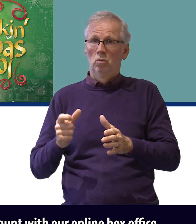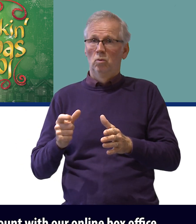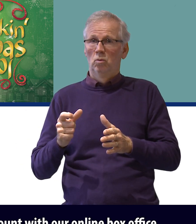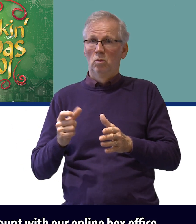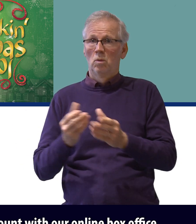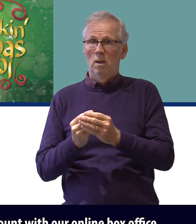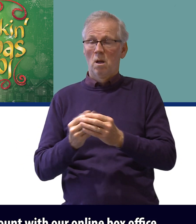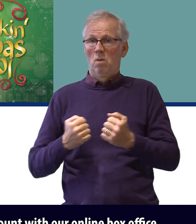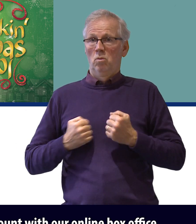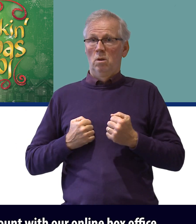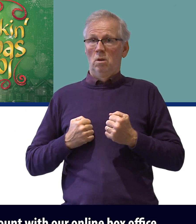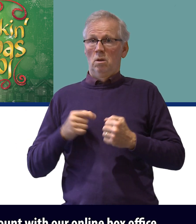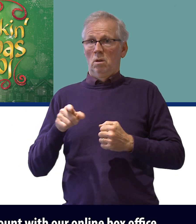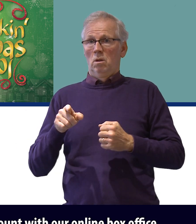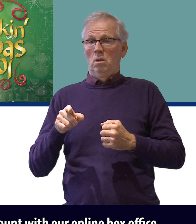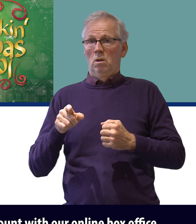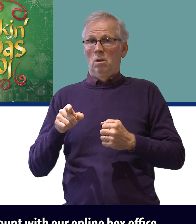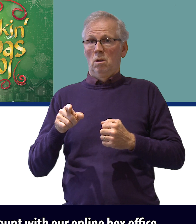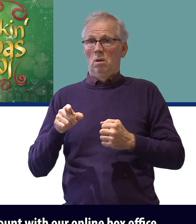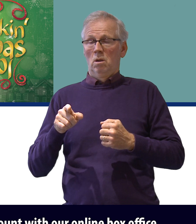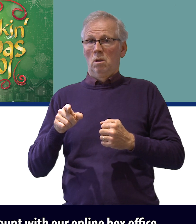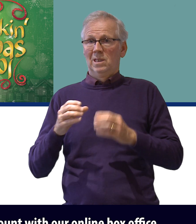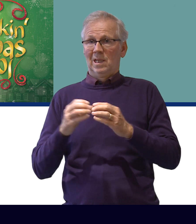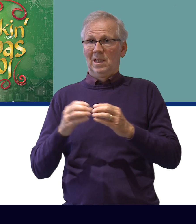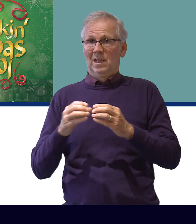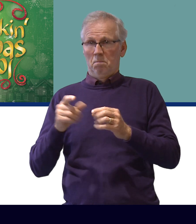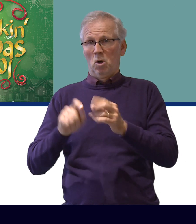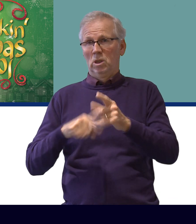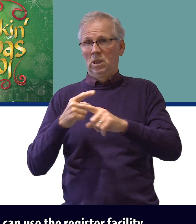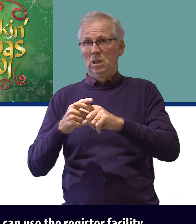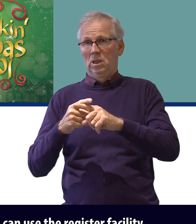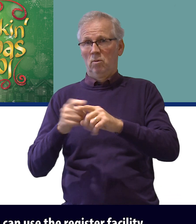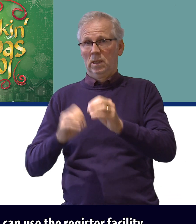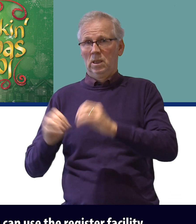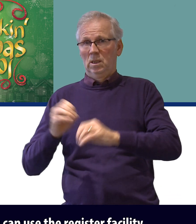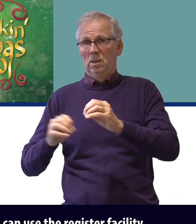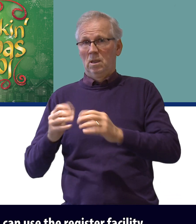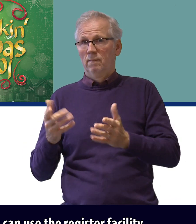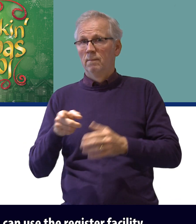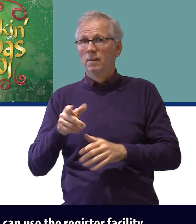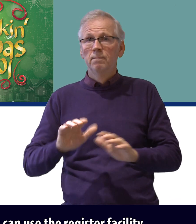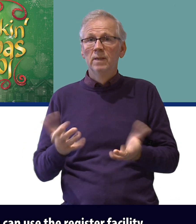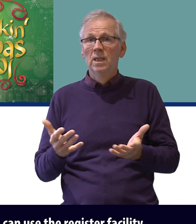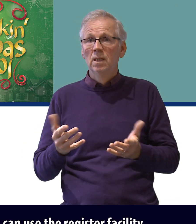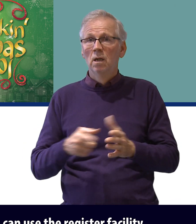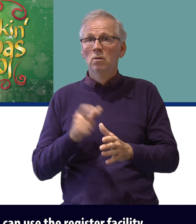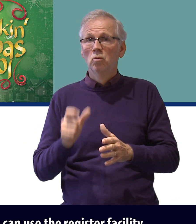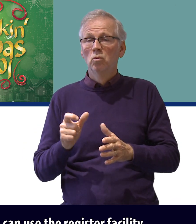To book online you need to have an account with our online box office If you do not have an account